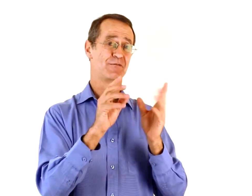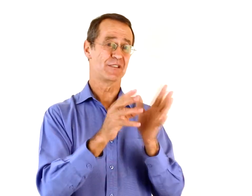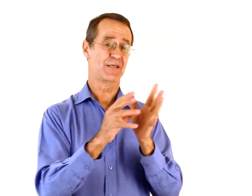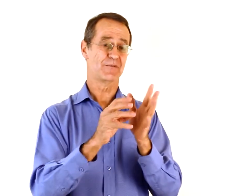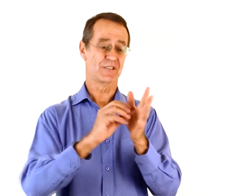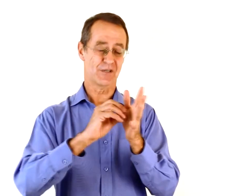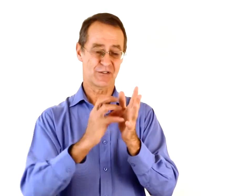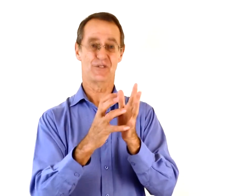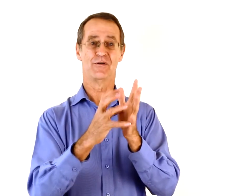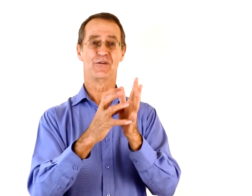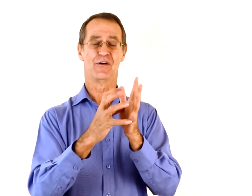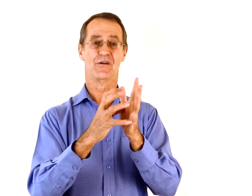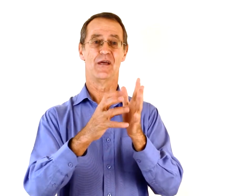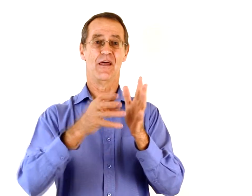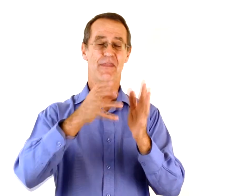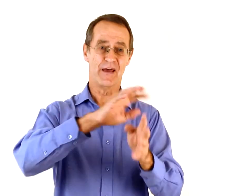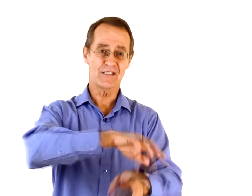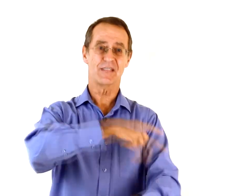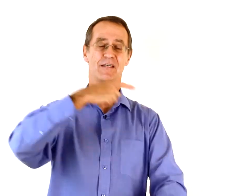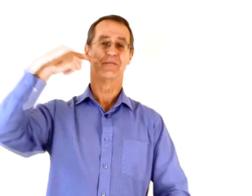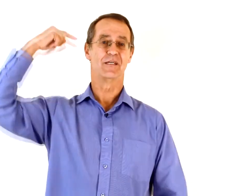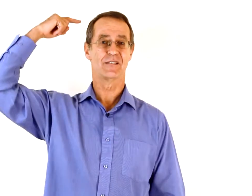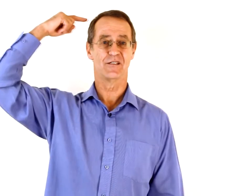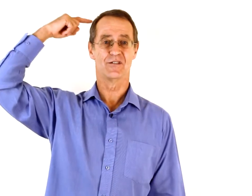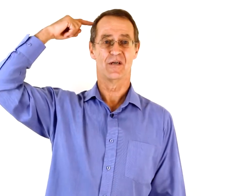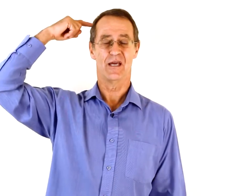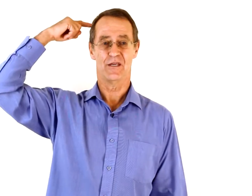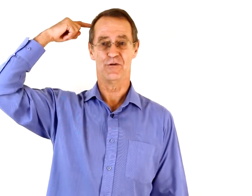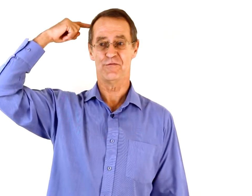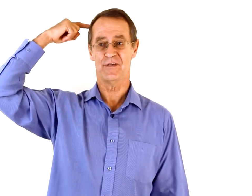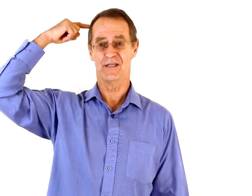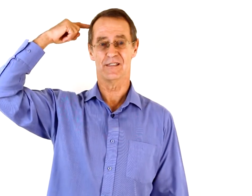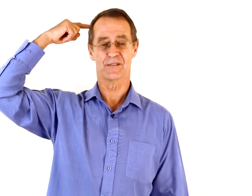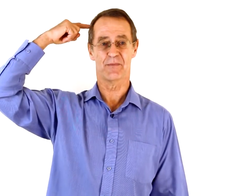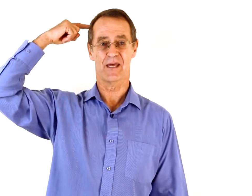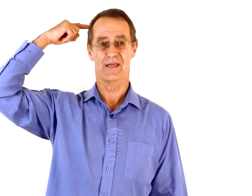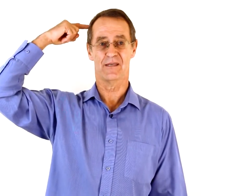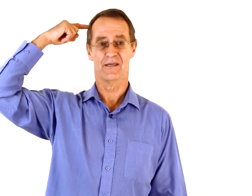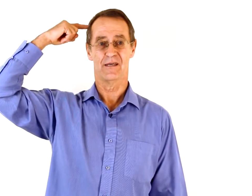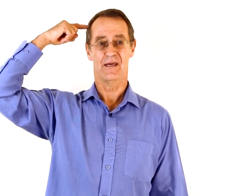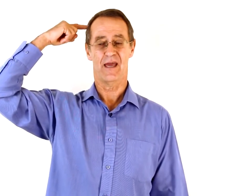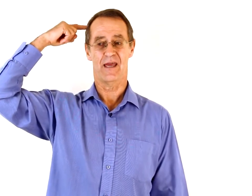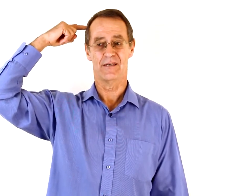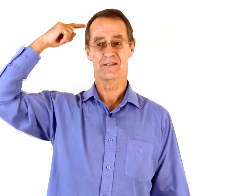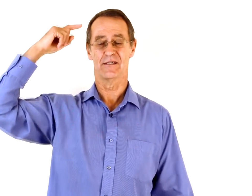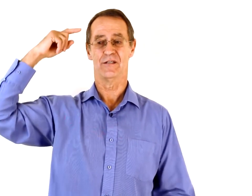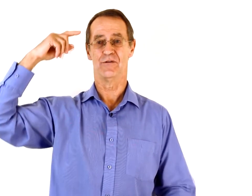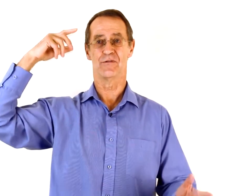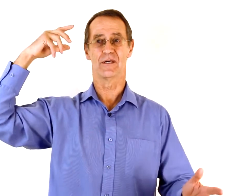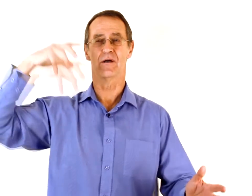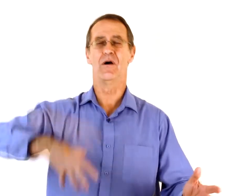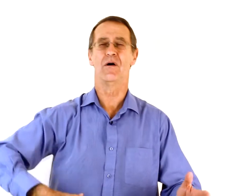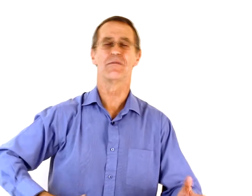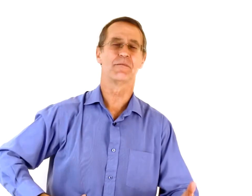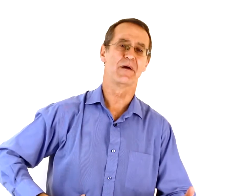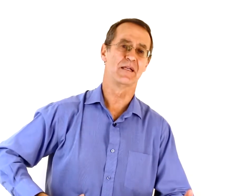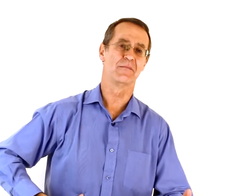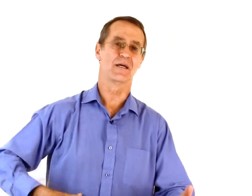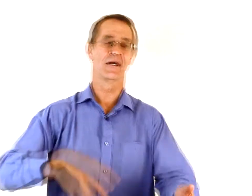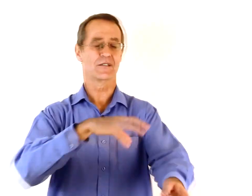receptors are turned on. They send a message. You feel it as pain and you think, oh, I've got pain in my gut